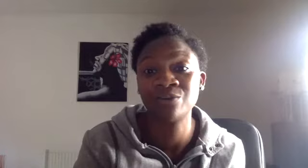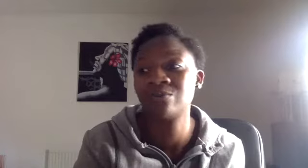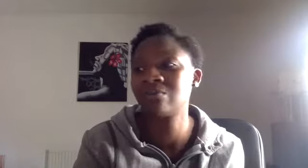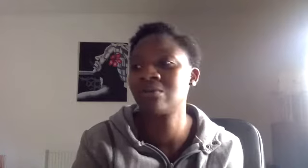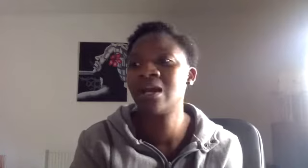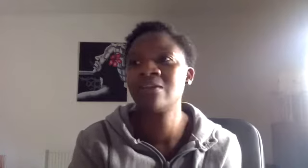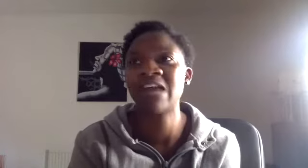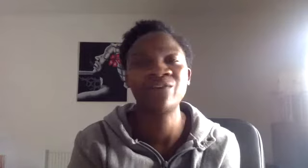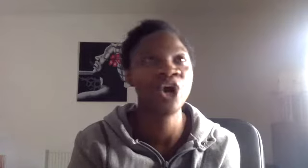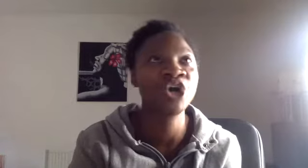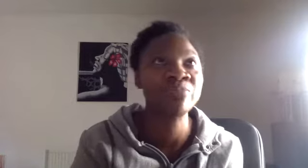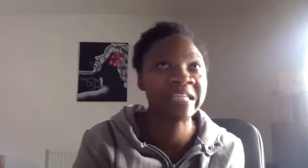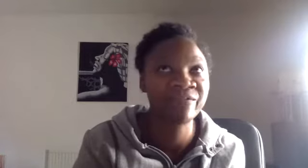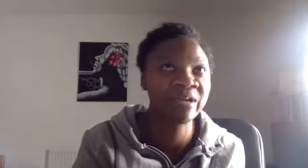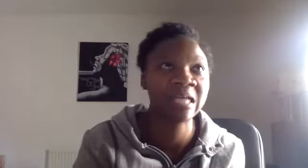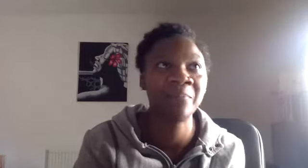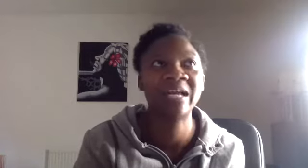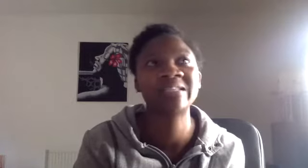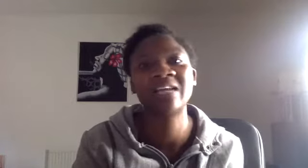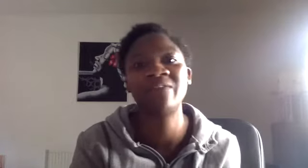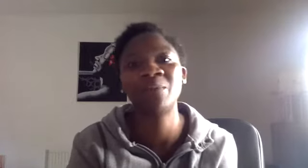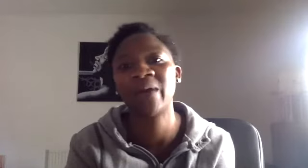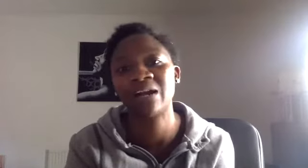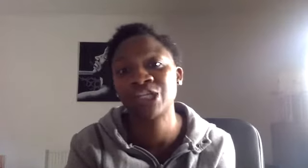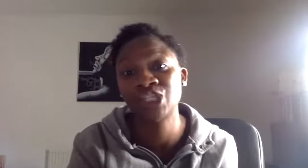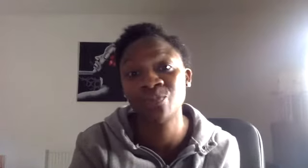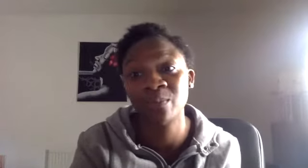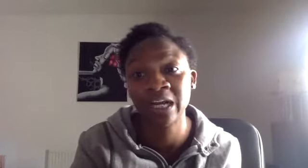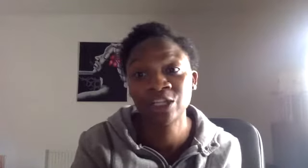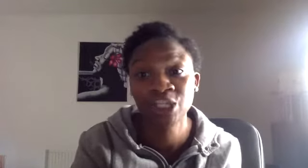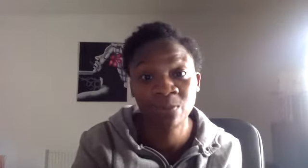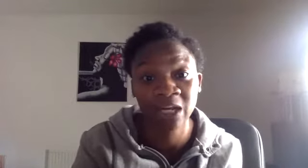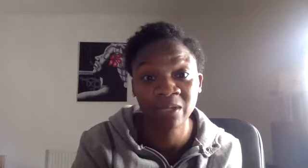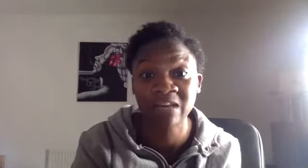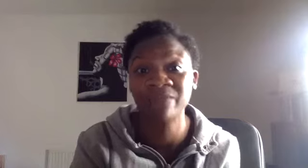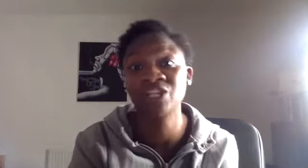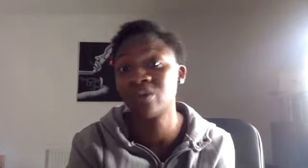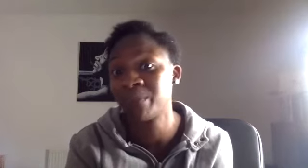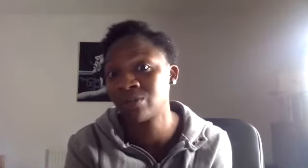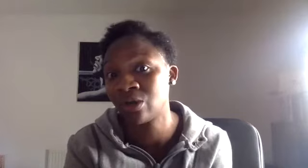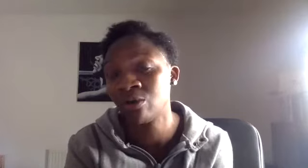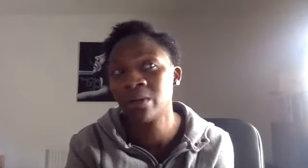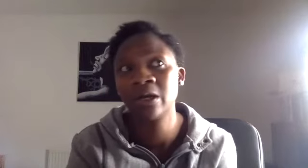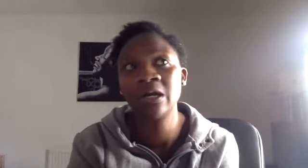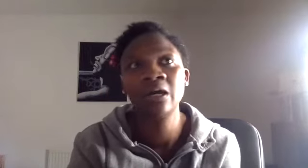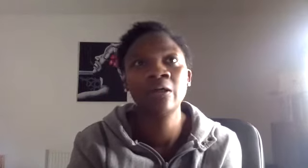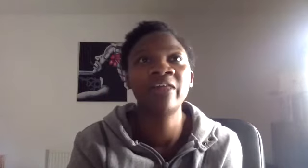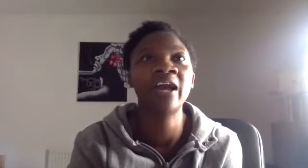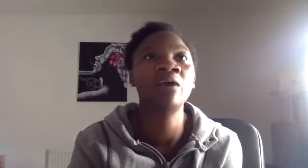they've got home deliveries happening instead of them going out to the supermarket and the supermarket being their first trip postdoc. Their